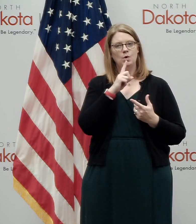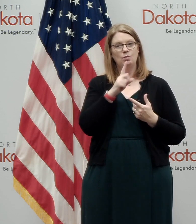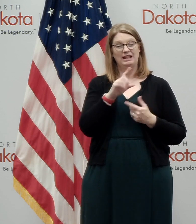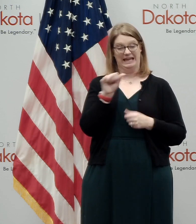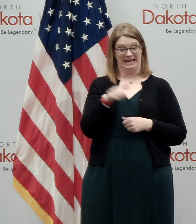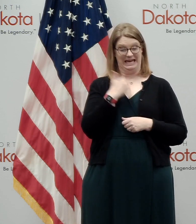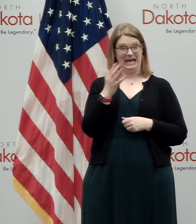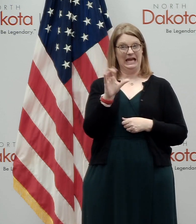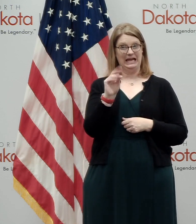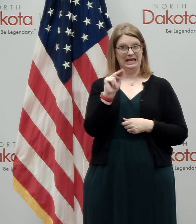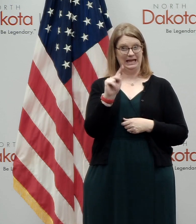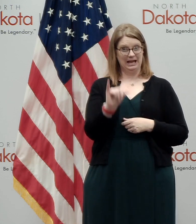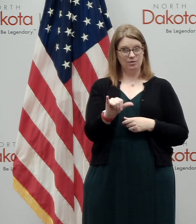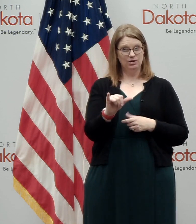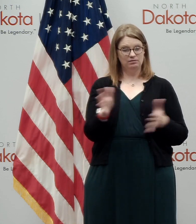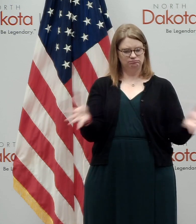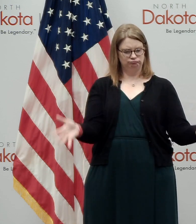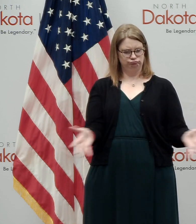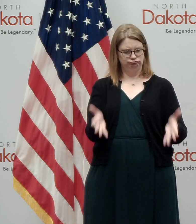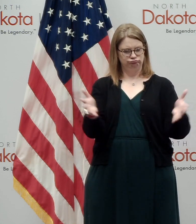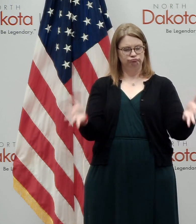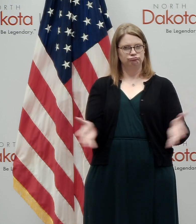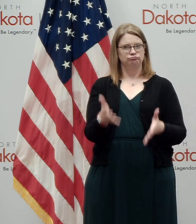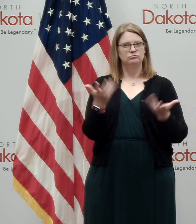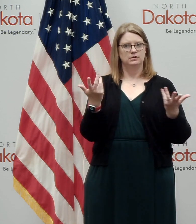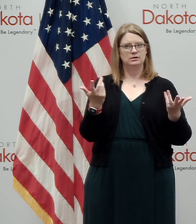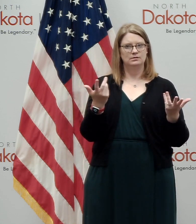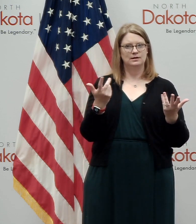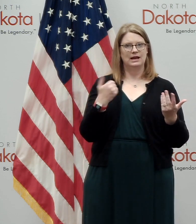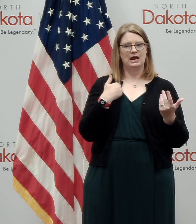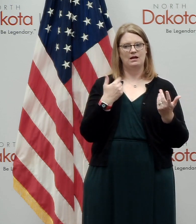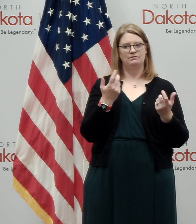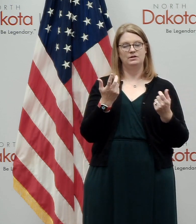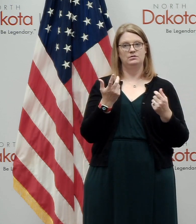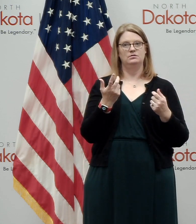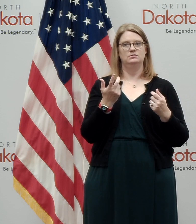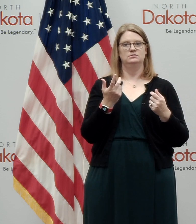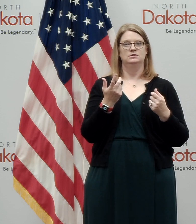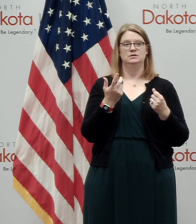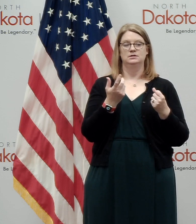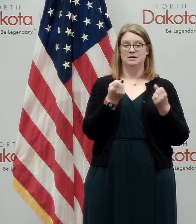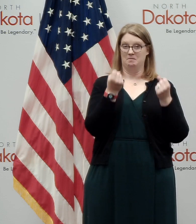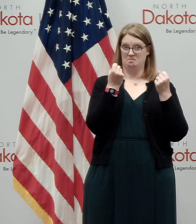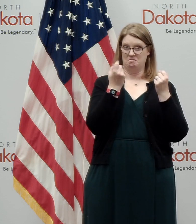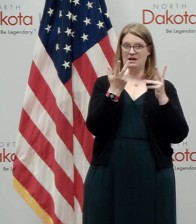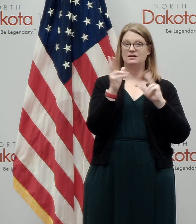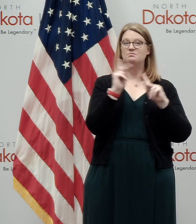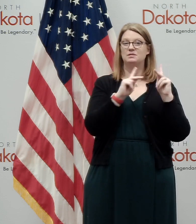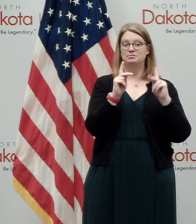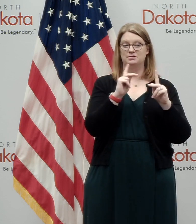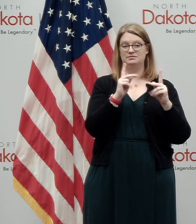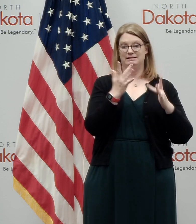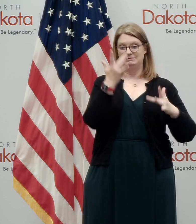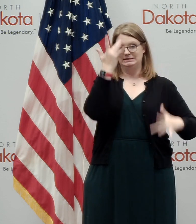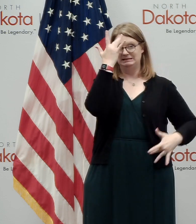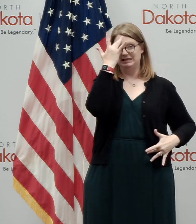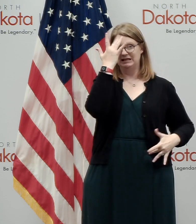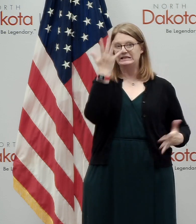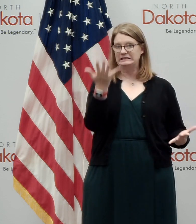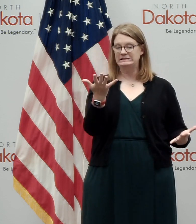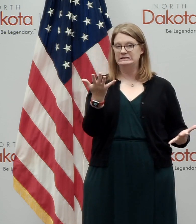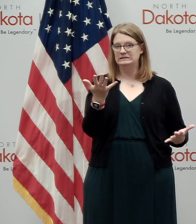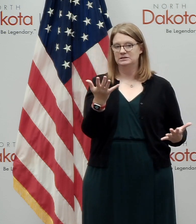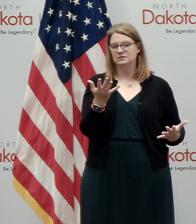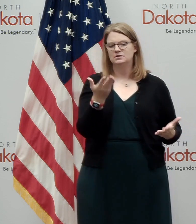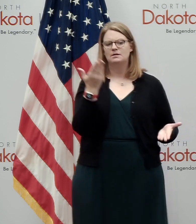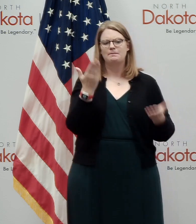any county that has got, you know, triple digit actives, uh, should be thinking about whether or not they need to do a higher